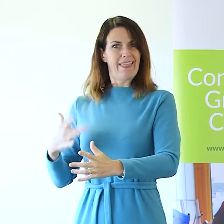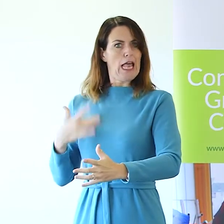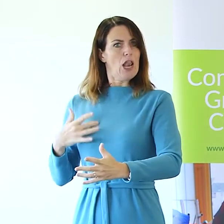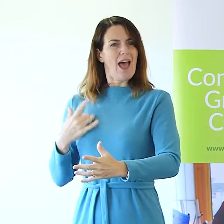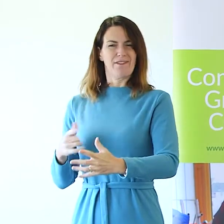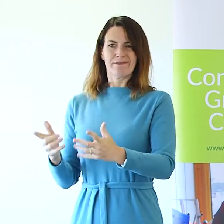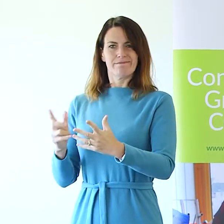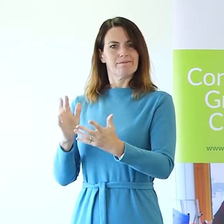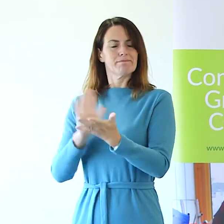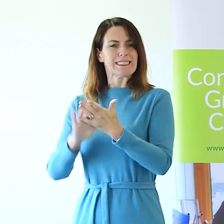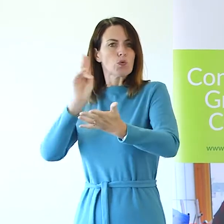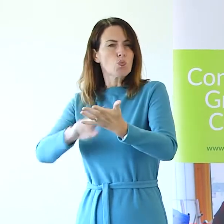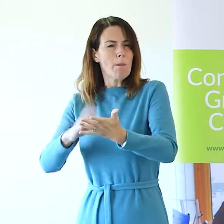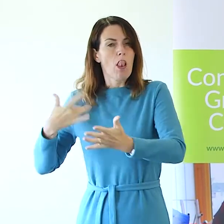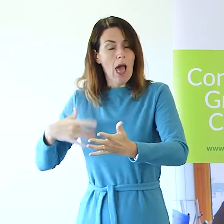the norm in society.